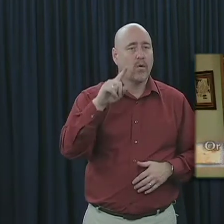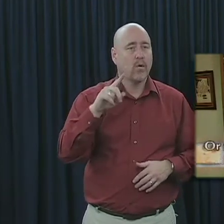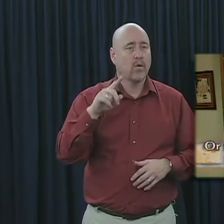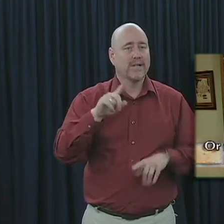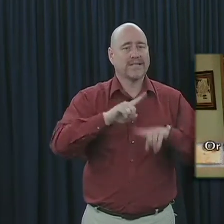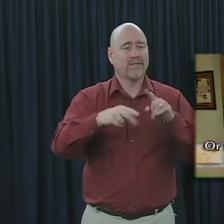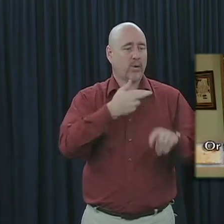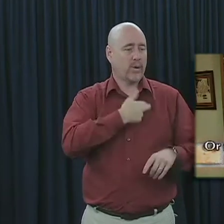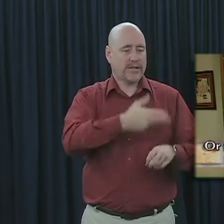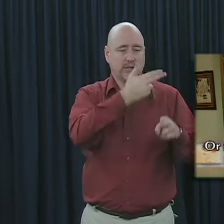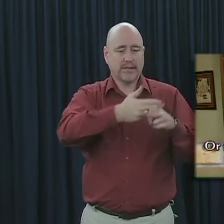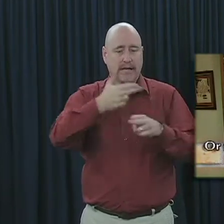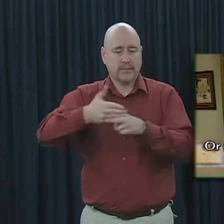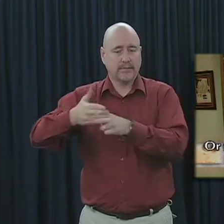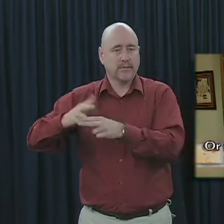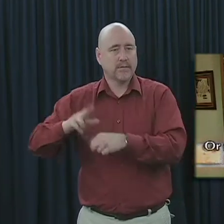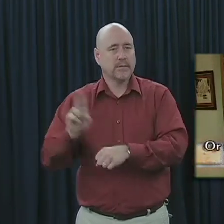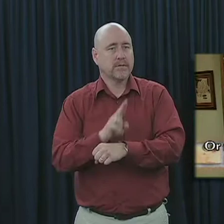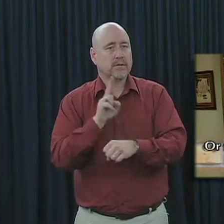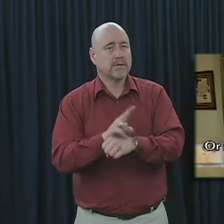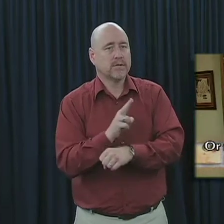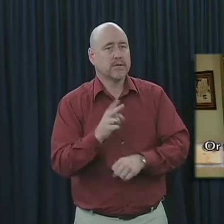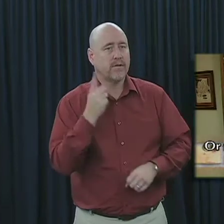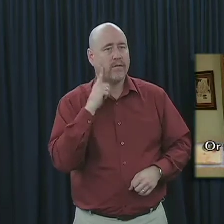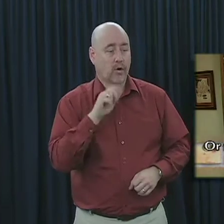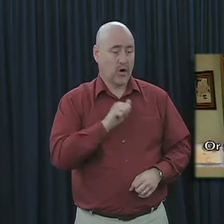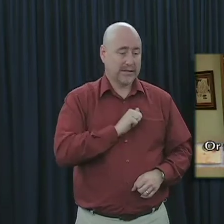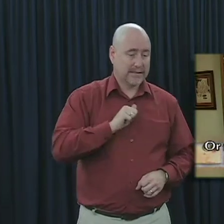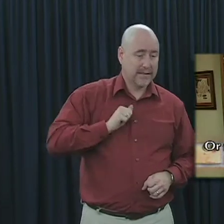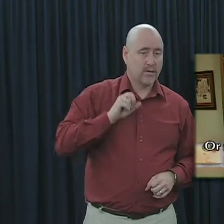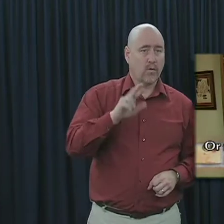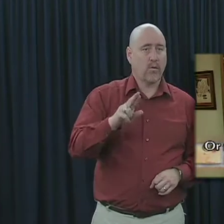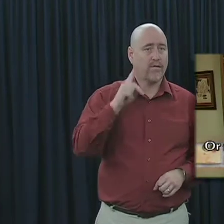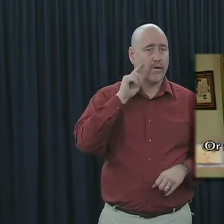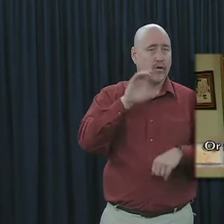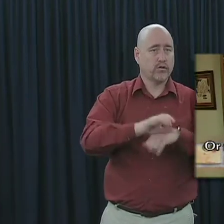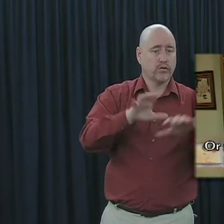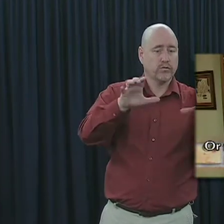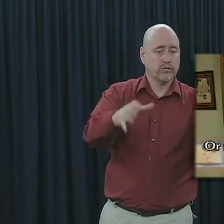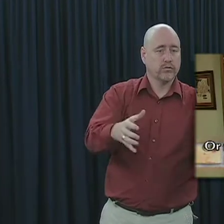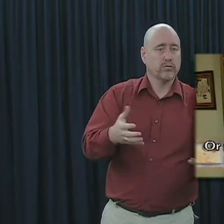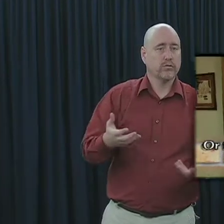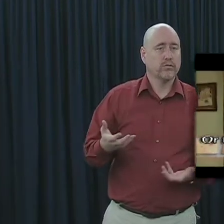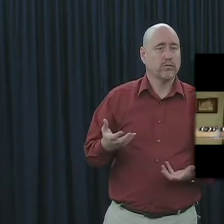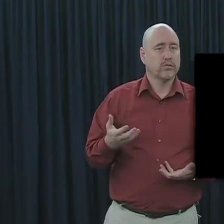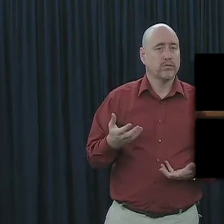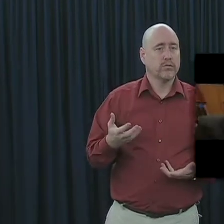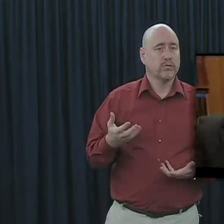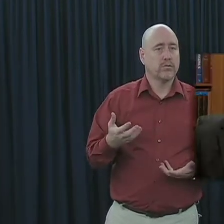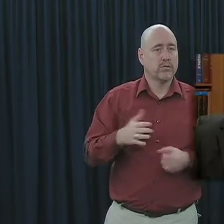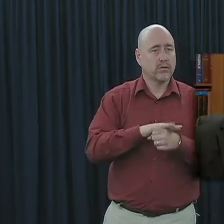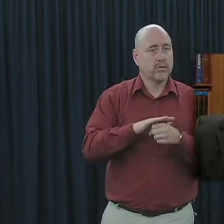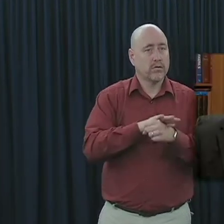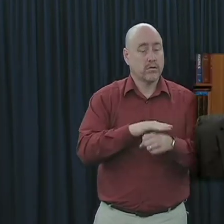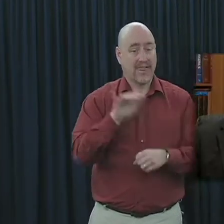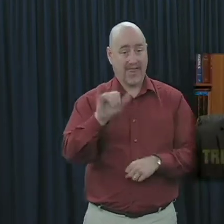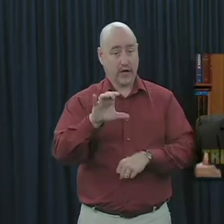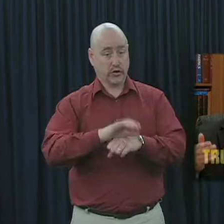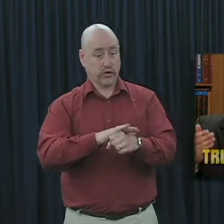the wearing of unauthorized religious names for either ourselves or for the congregation? This church